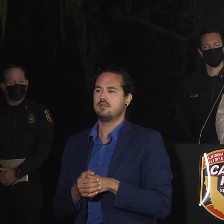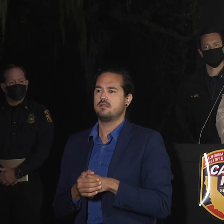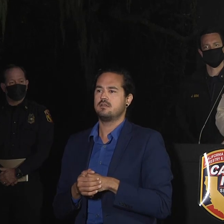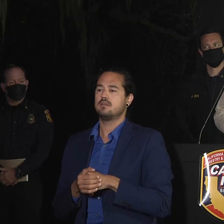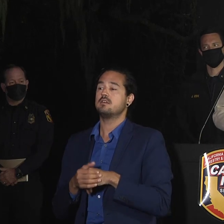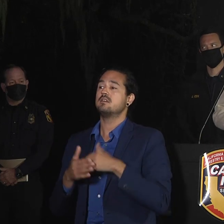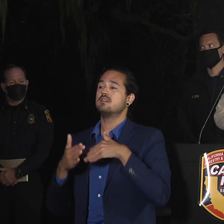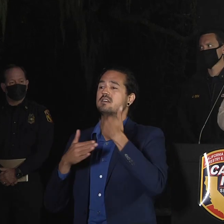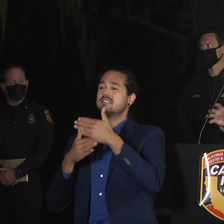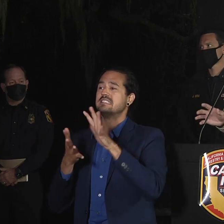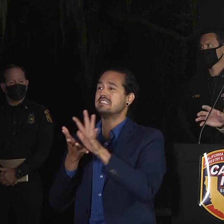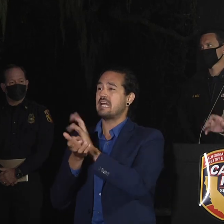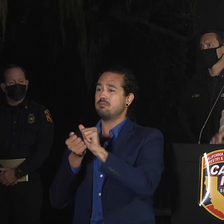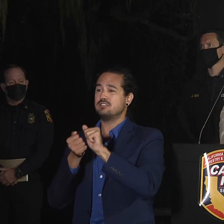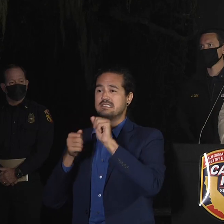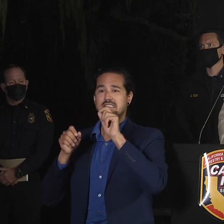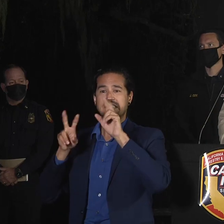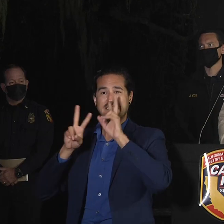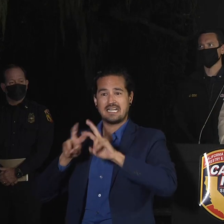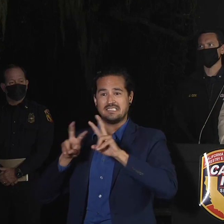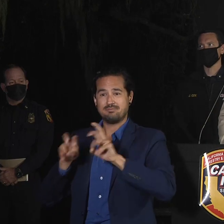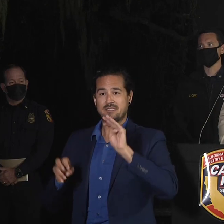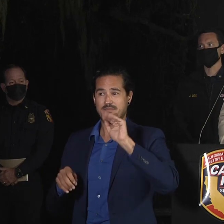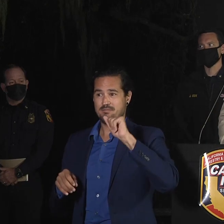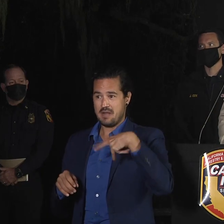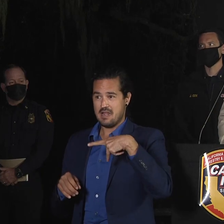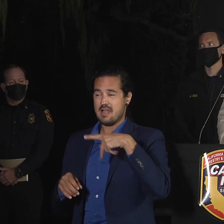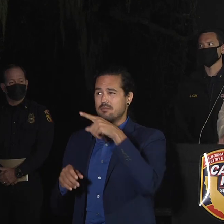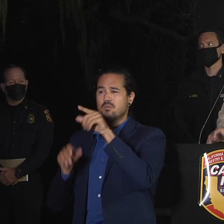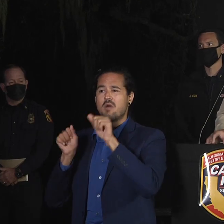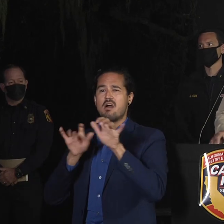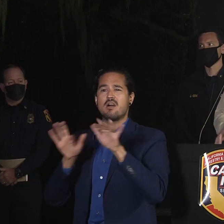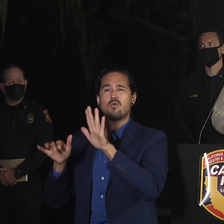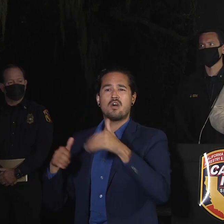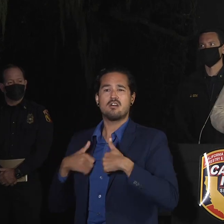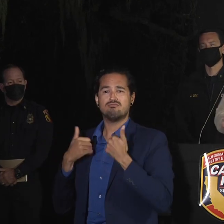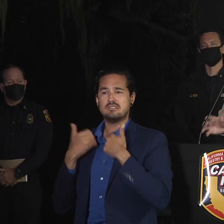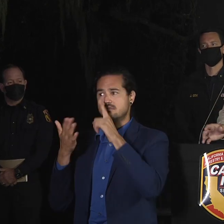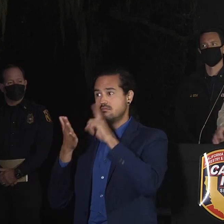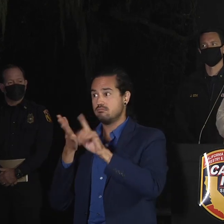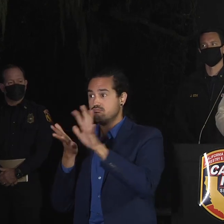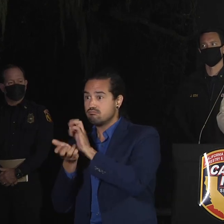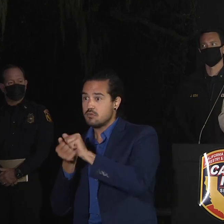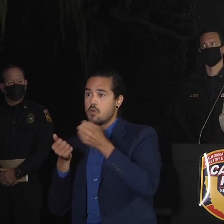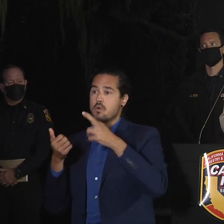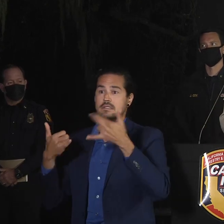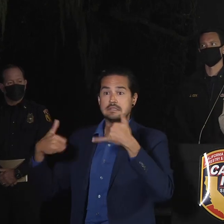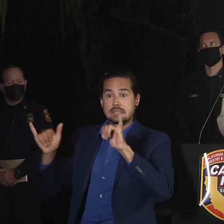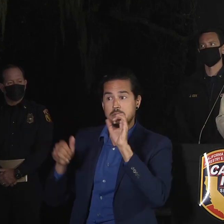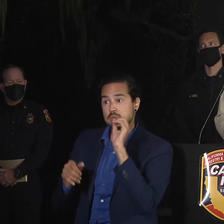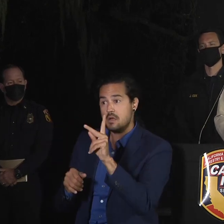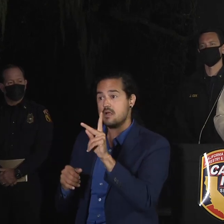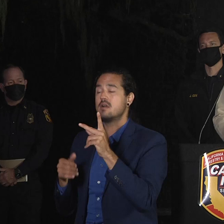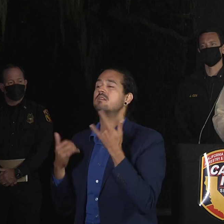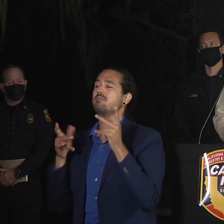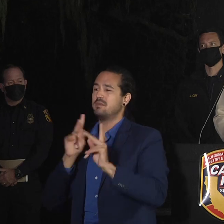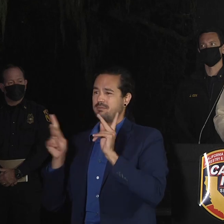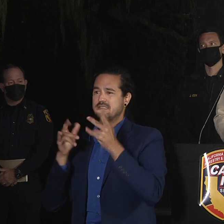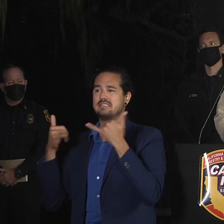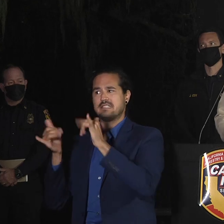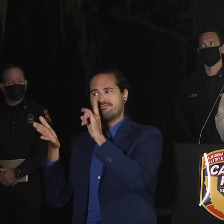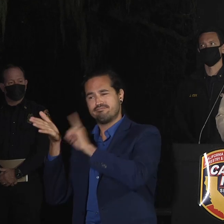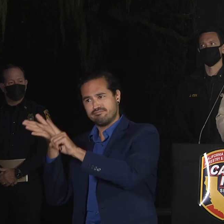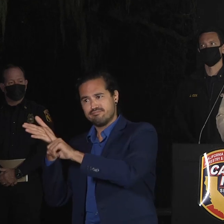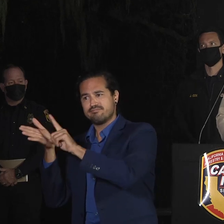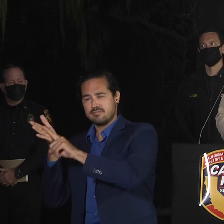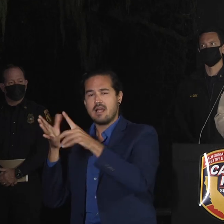that there's, you know, areas that are continuing to be, to be assessed. That map's going to continue to grow, but you can find all that at Santa Cruz